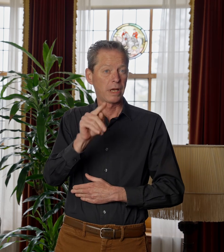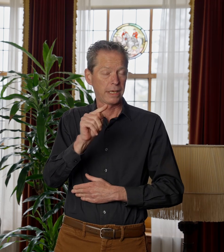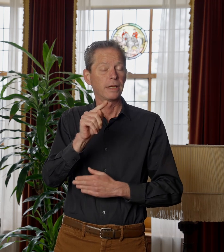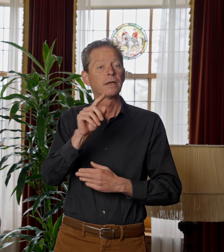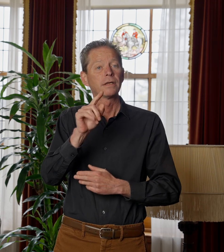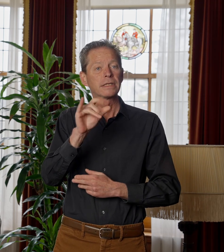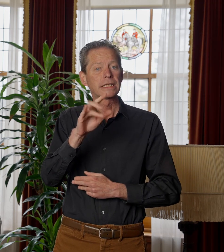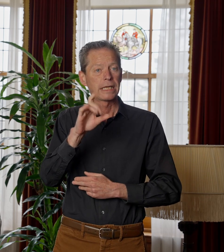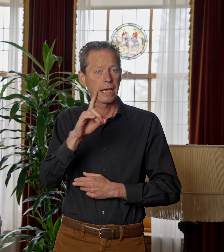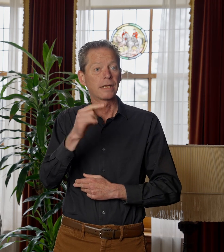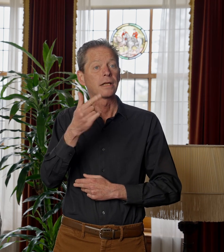in Philadelphia, Pennsylvania.